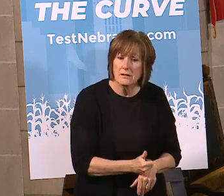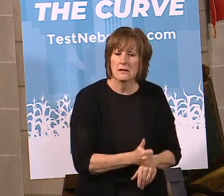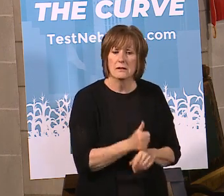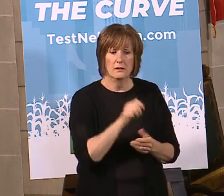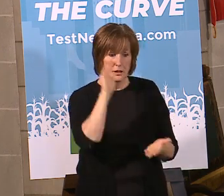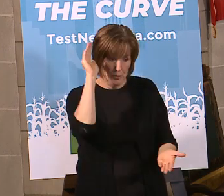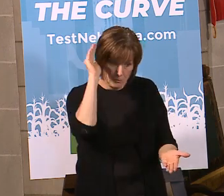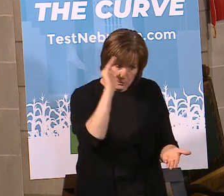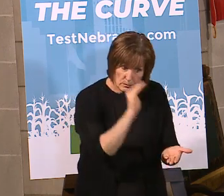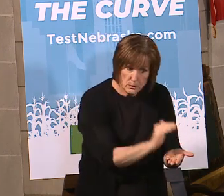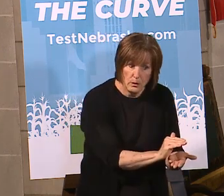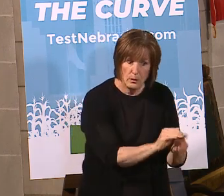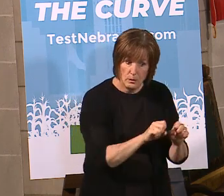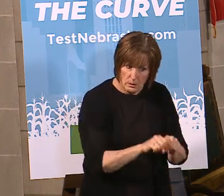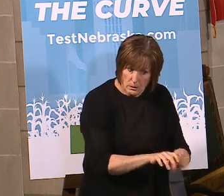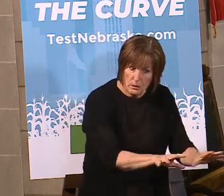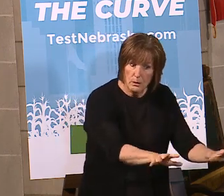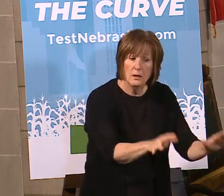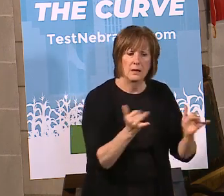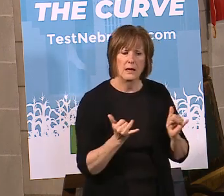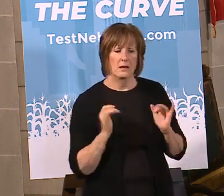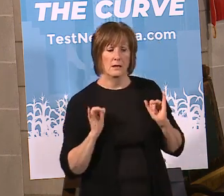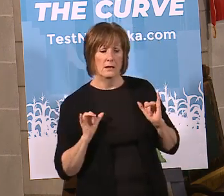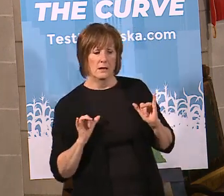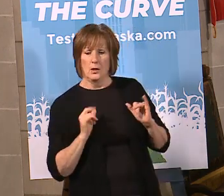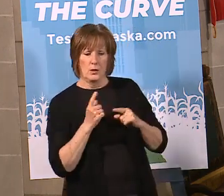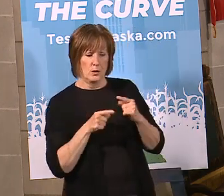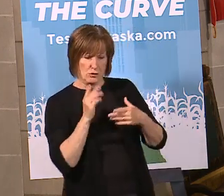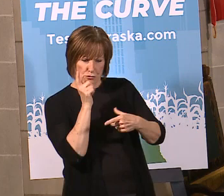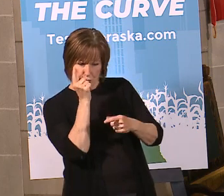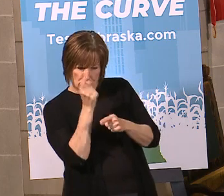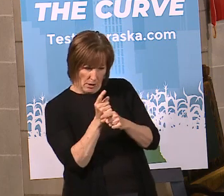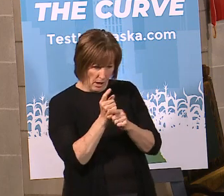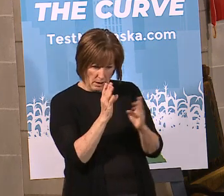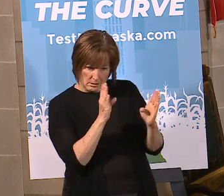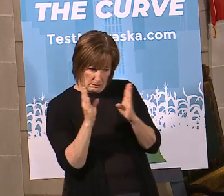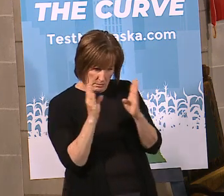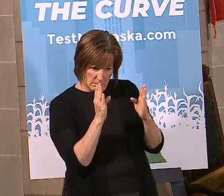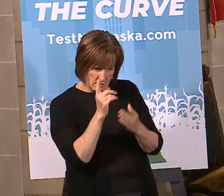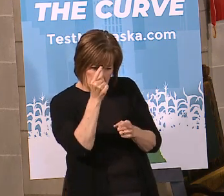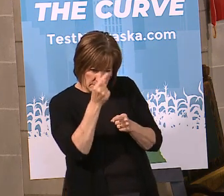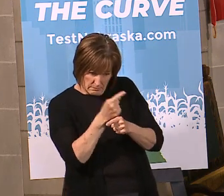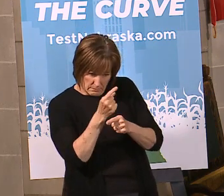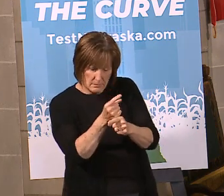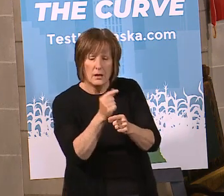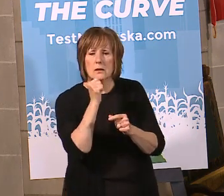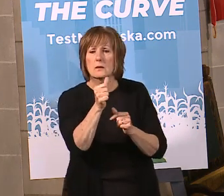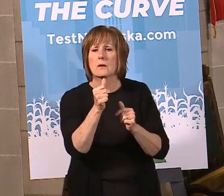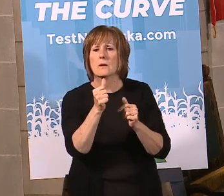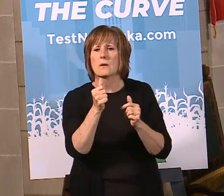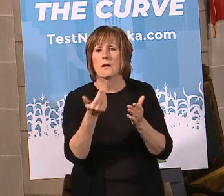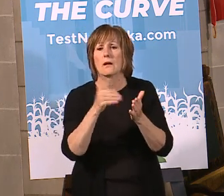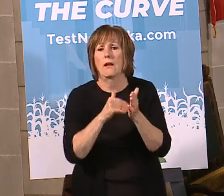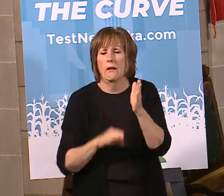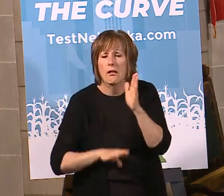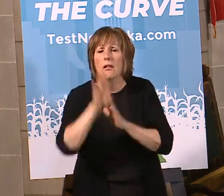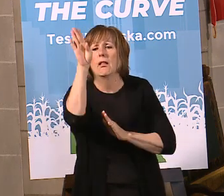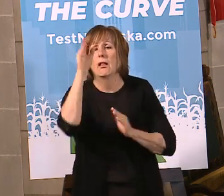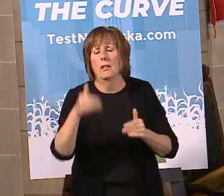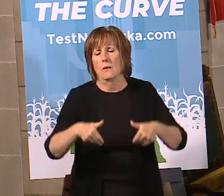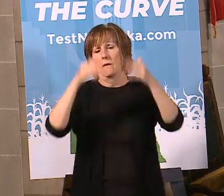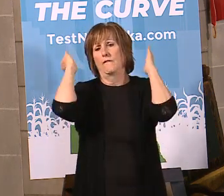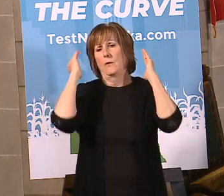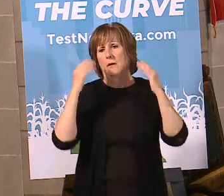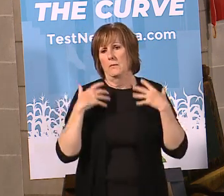We've slowed everybody down. Now we're trying to find what is the right speed to be at so that we do not overwhelm the health care system. And that's what we're to be